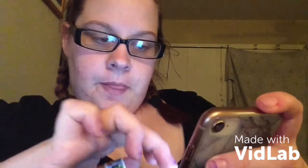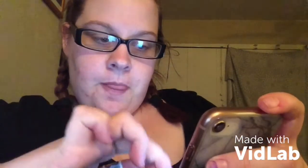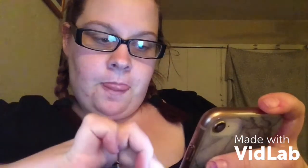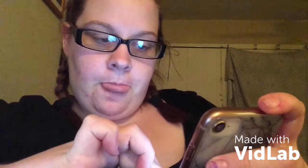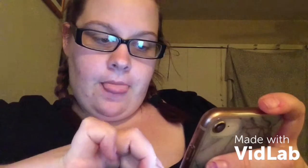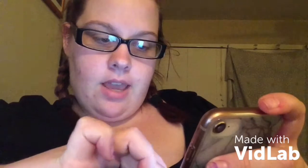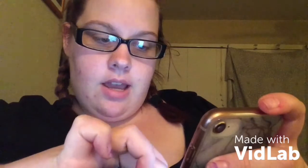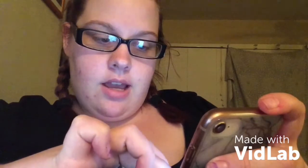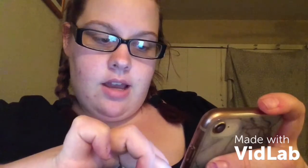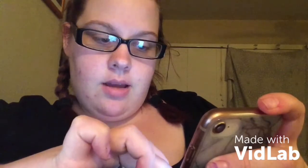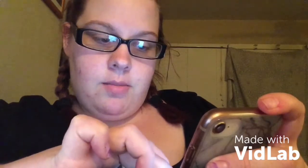Um,